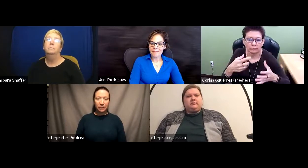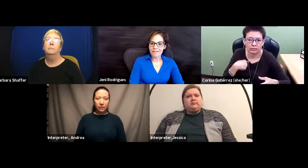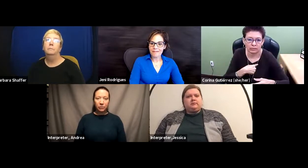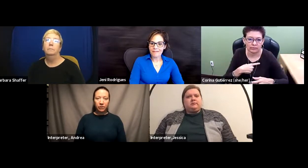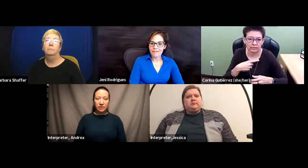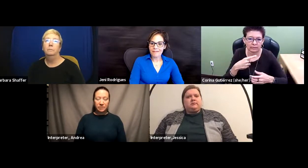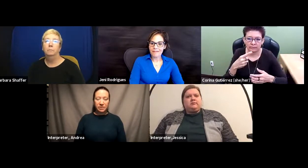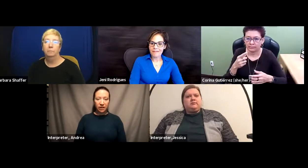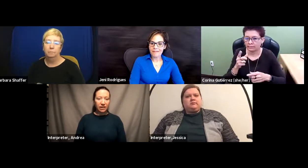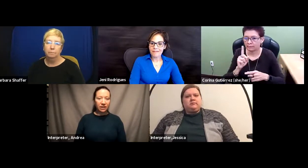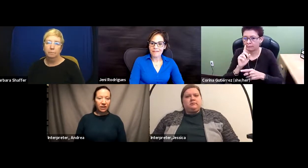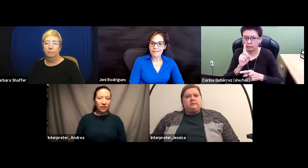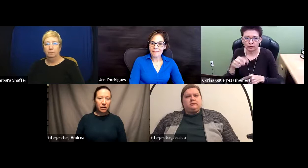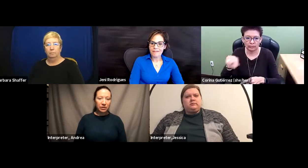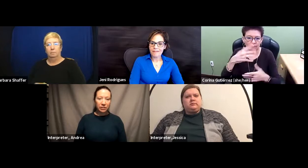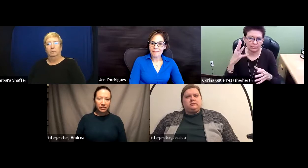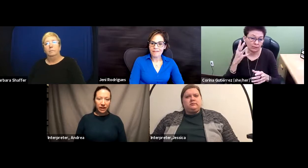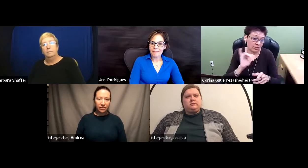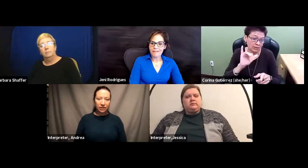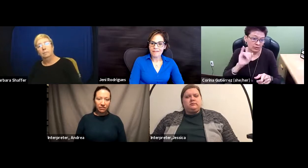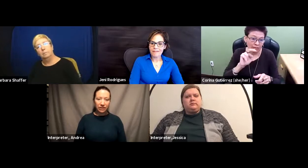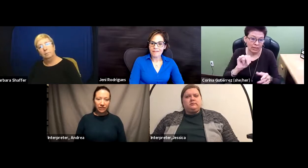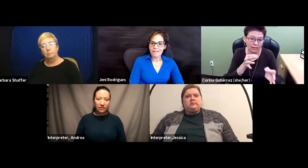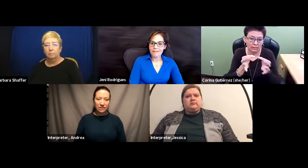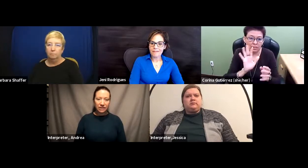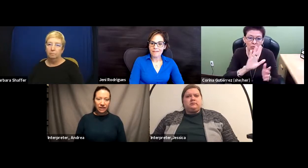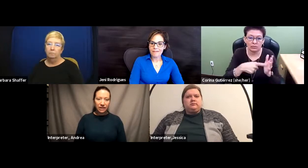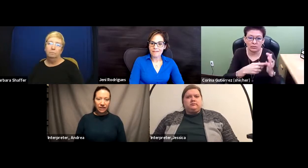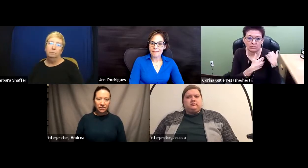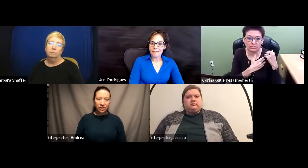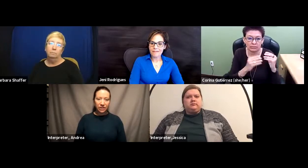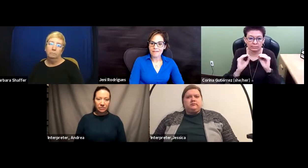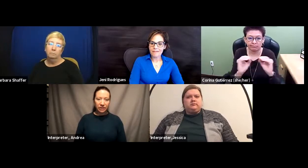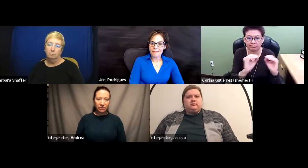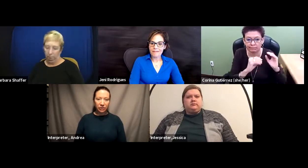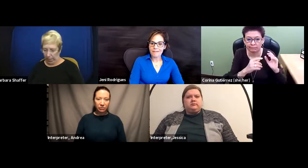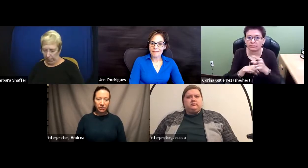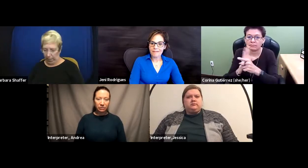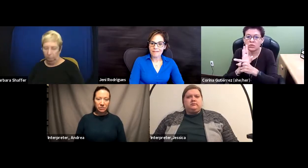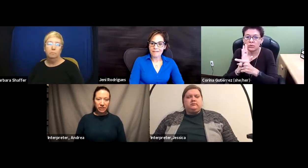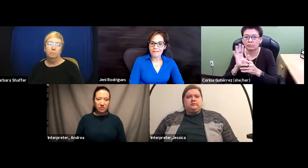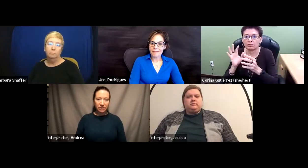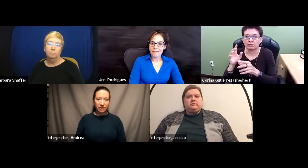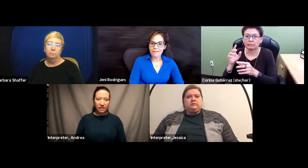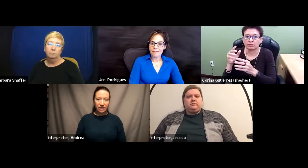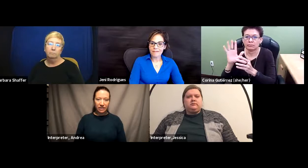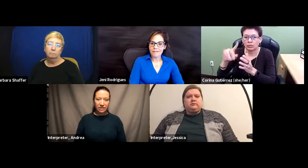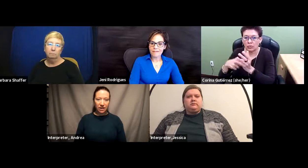We're going to be talking primarily about the healthcare field. And as Jenny explained, her role and responsibility is to